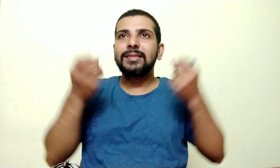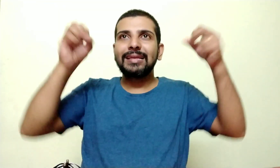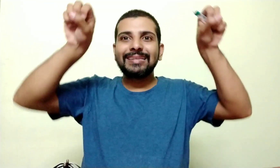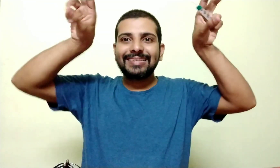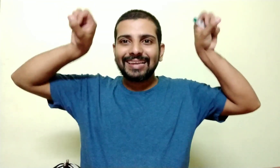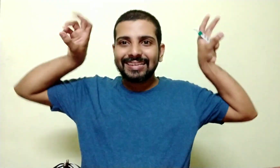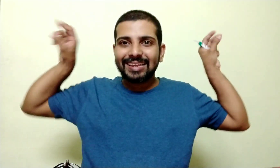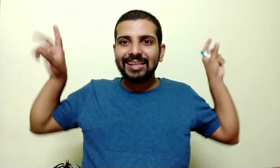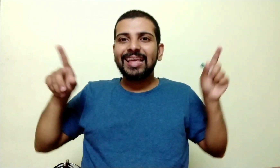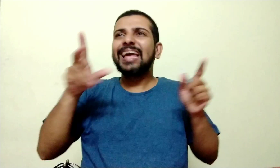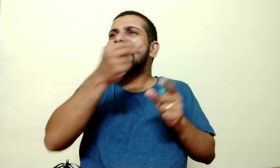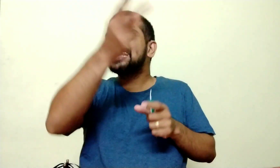Can't you see